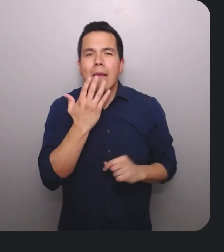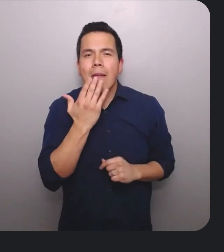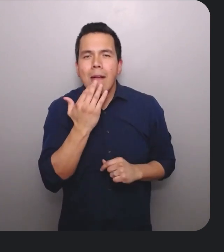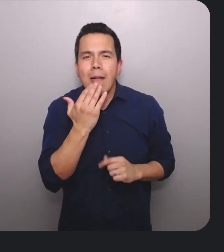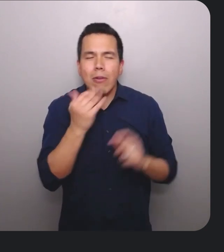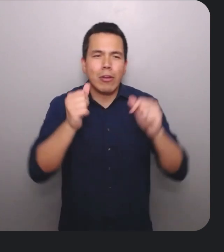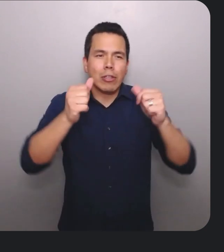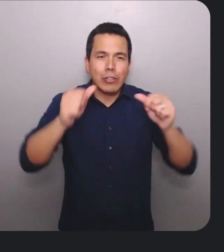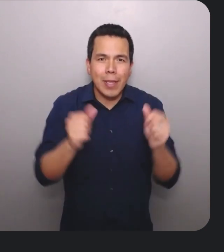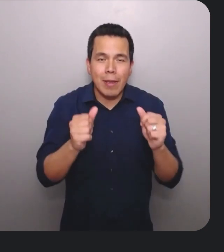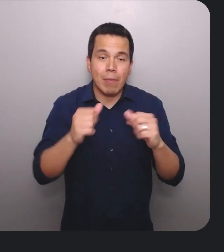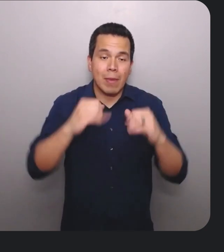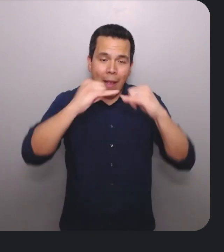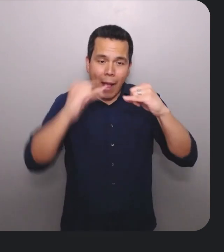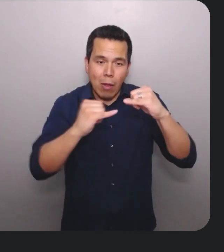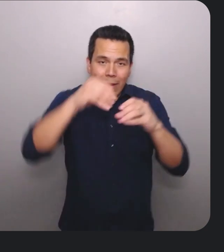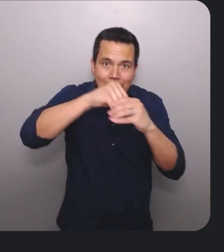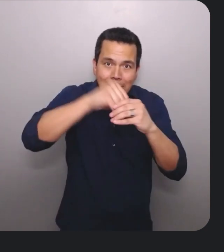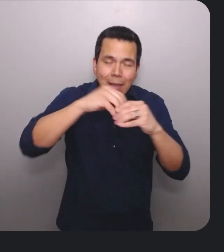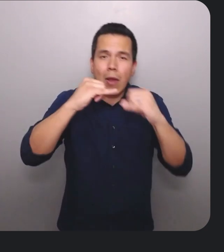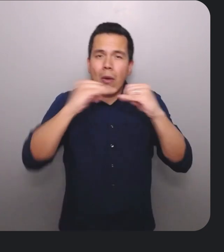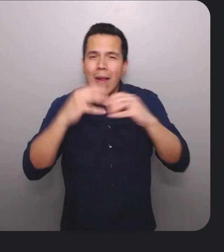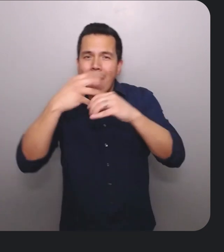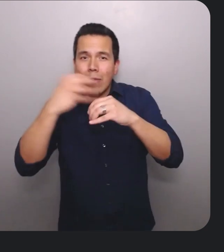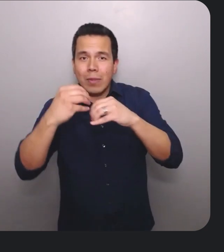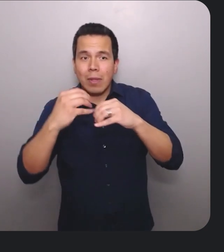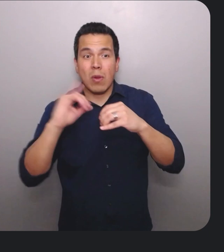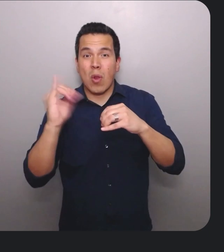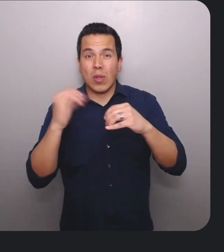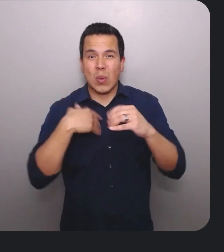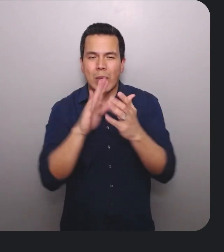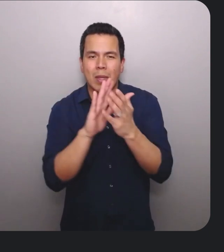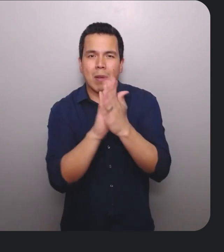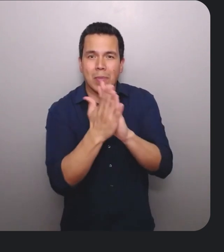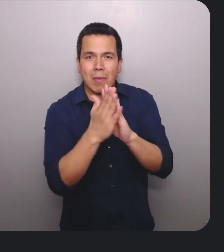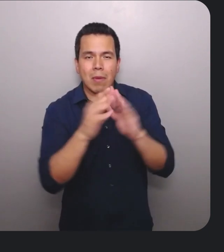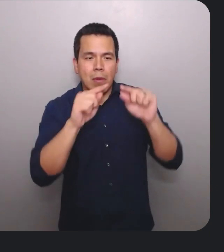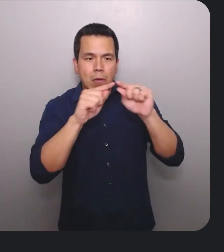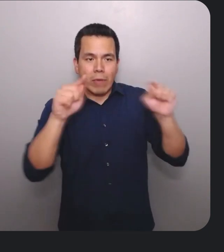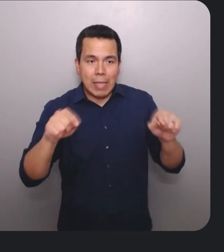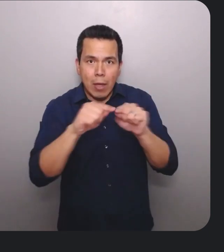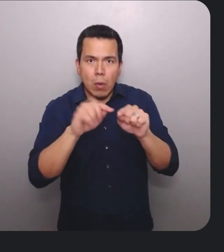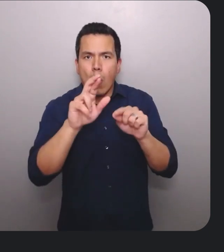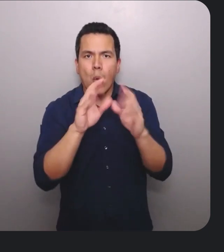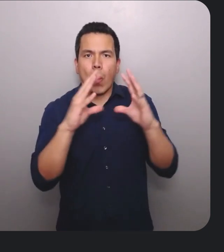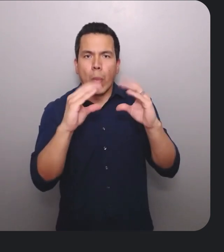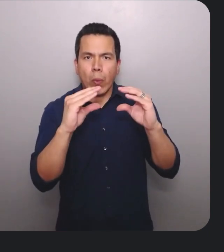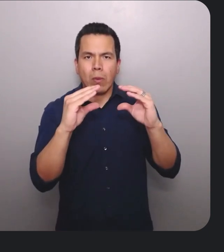and appeared either on the inside or outside of the element. We also varied shape which meant the outline molded to the element or was rectangular. We